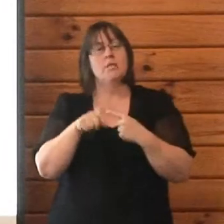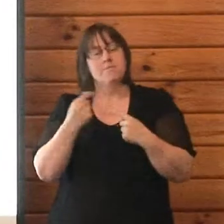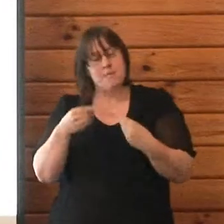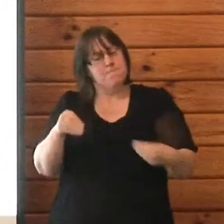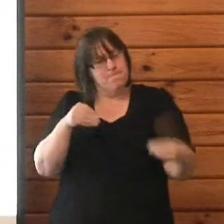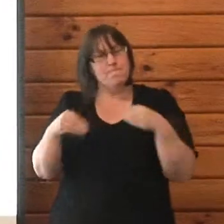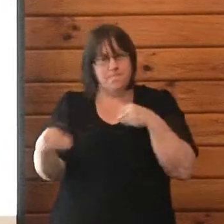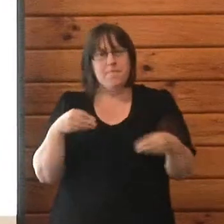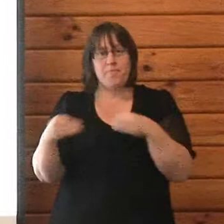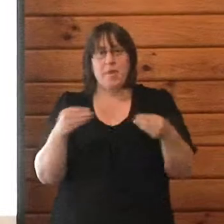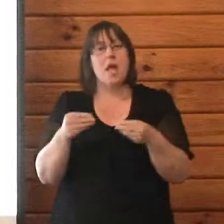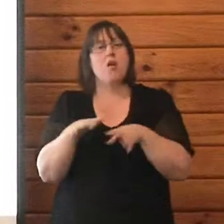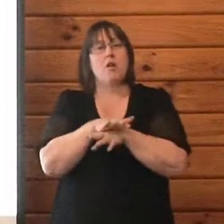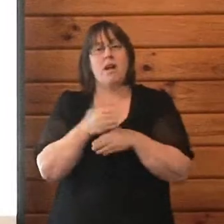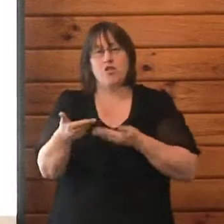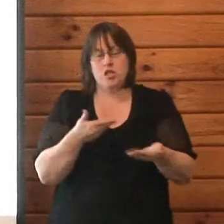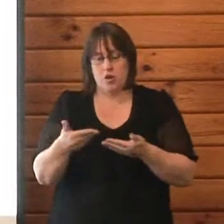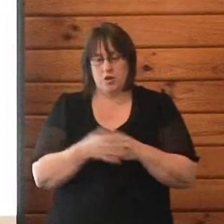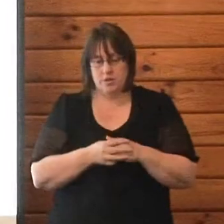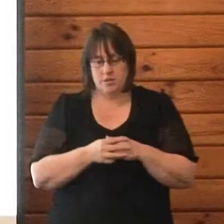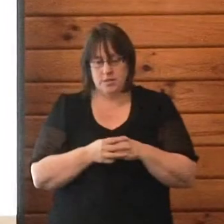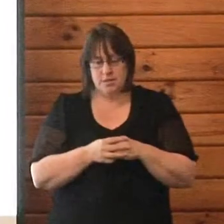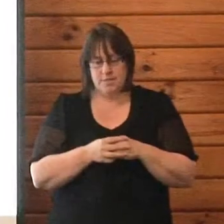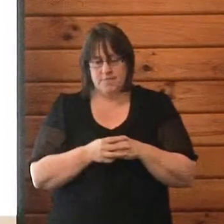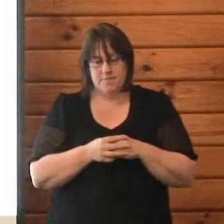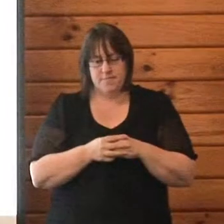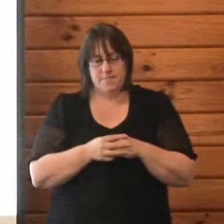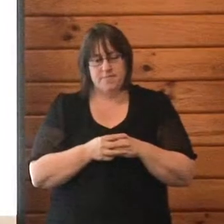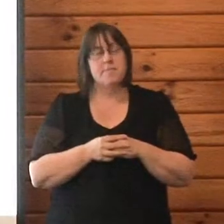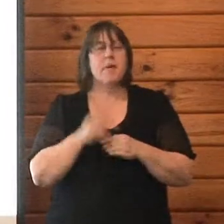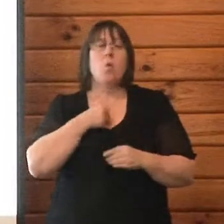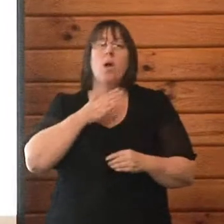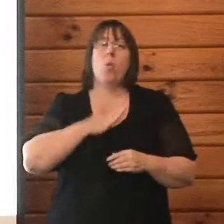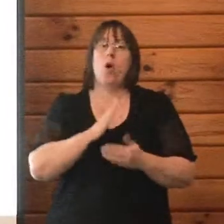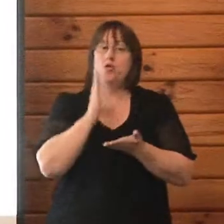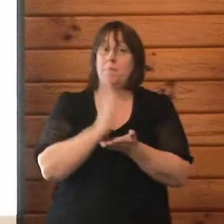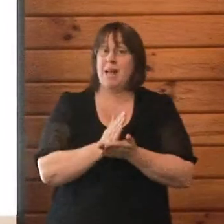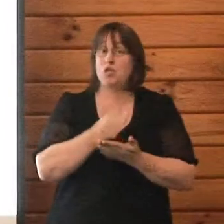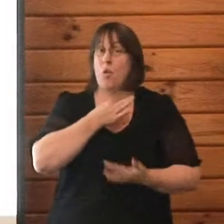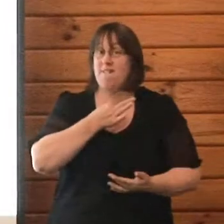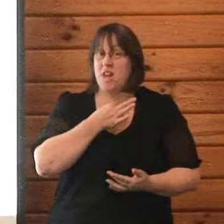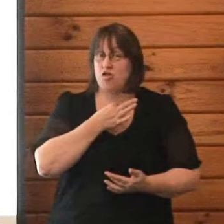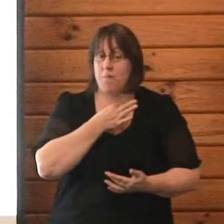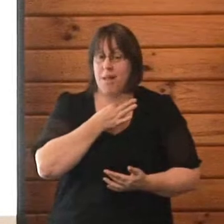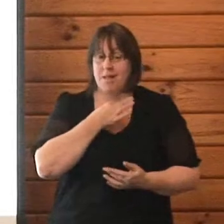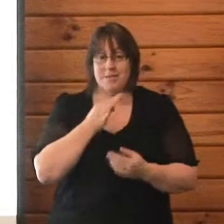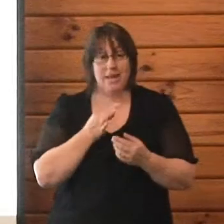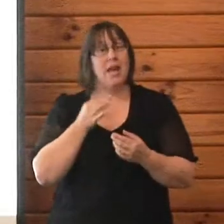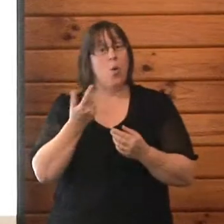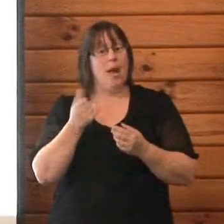And we primarily want to ensure vulnerability to disasters is not rebuilt. So we want to leave the